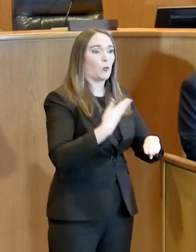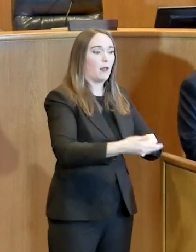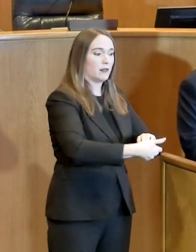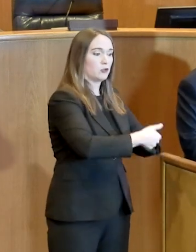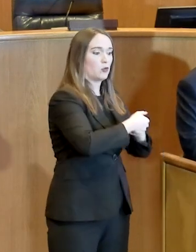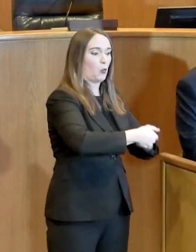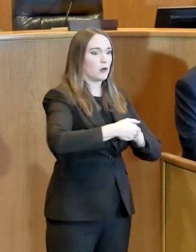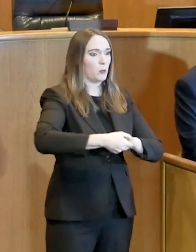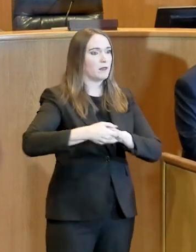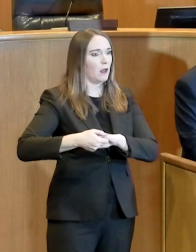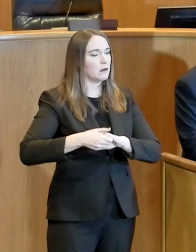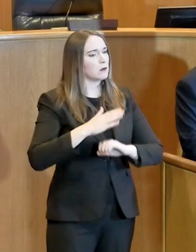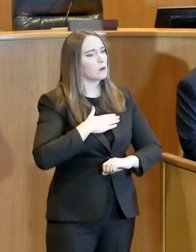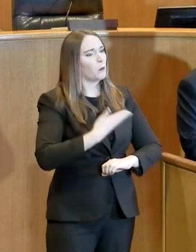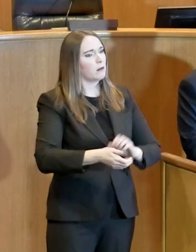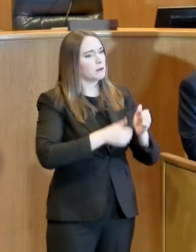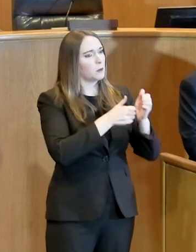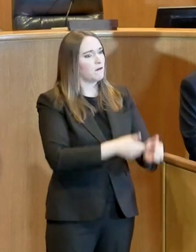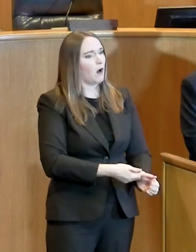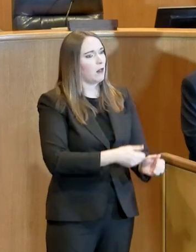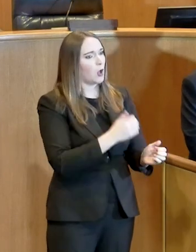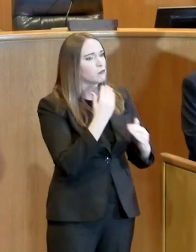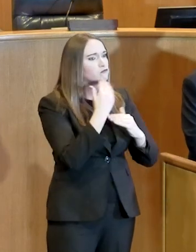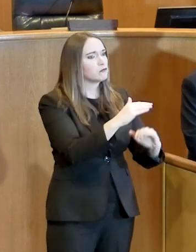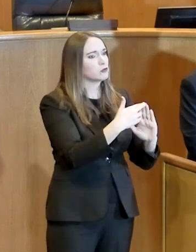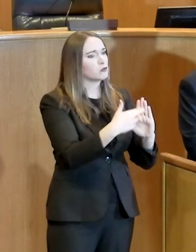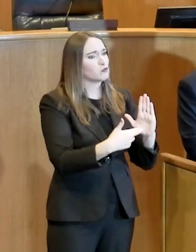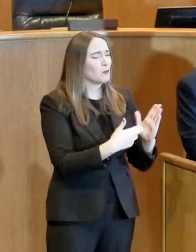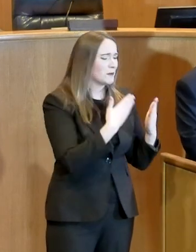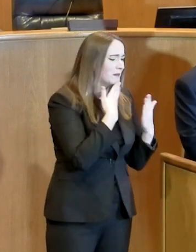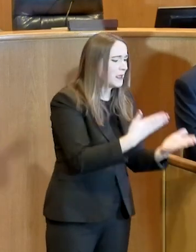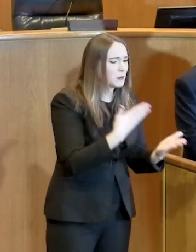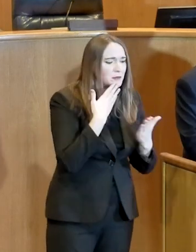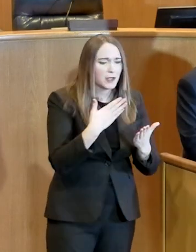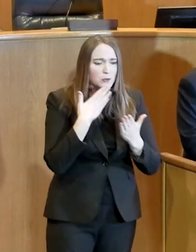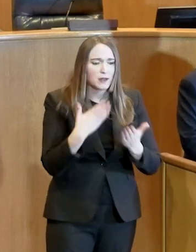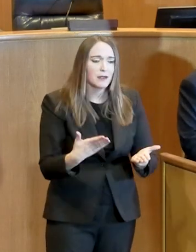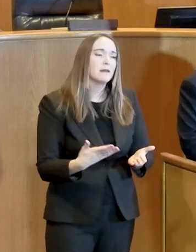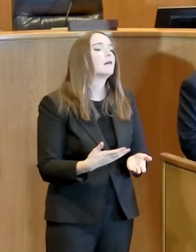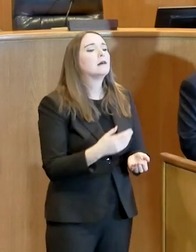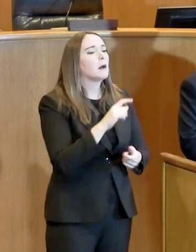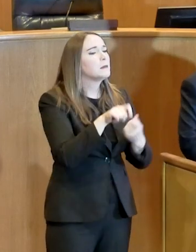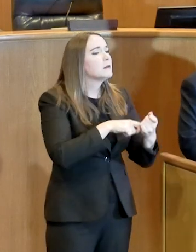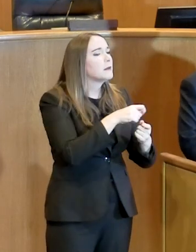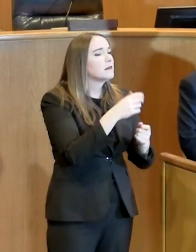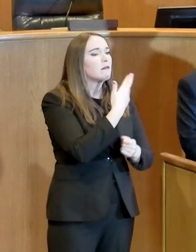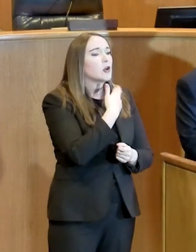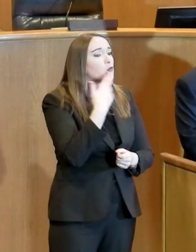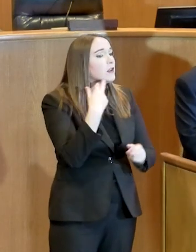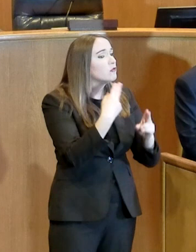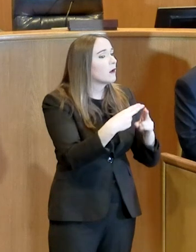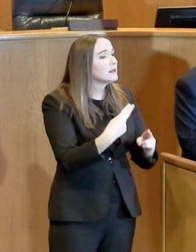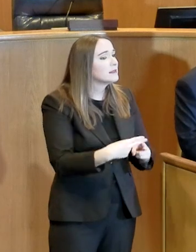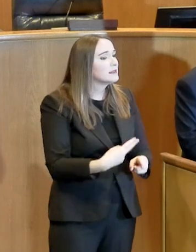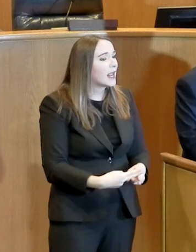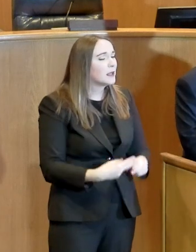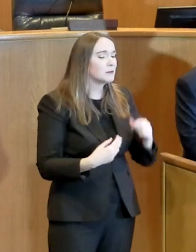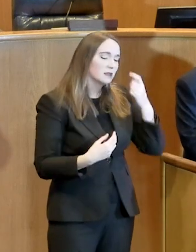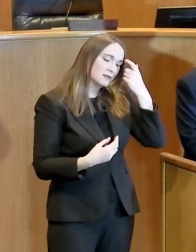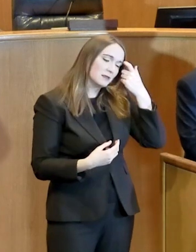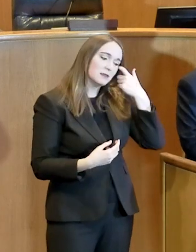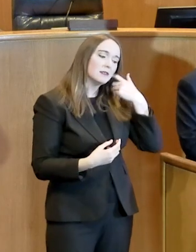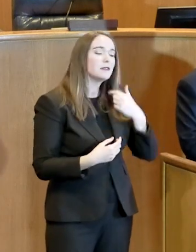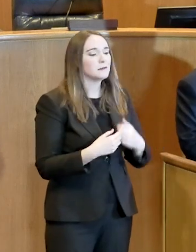time of these restrictions. I've been so impressed, and I'll just name our restaurants in particular there, who have been